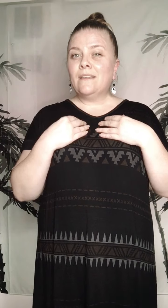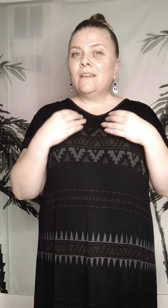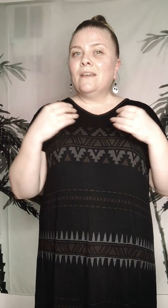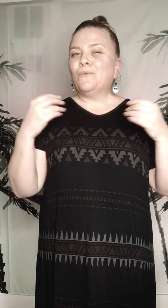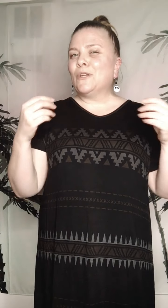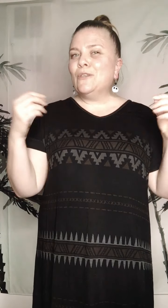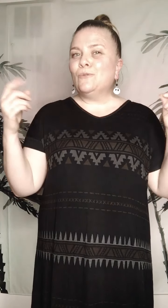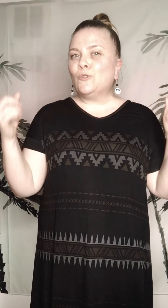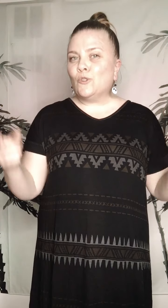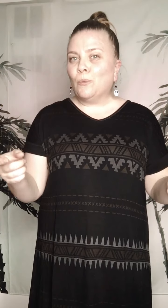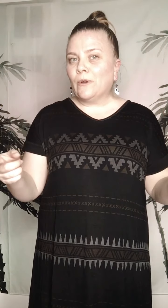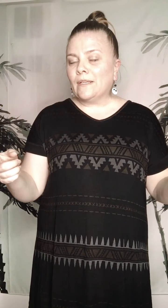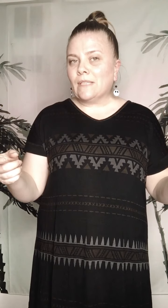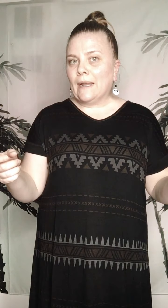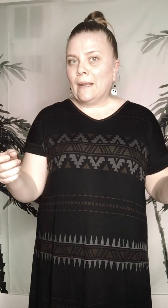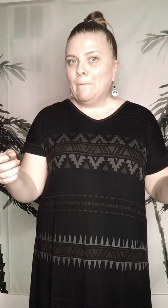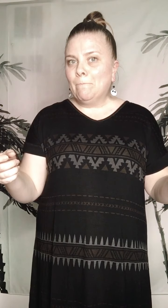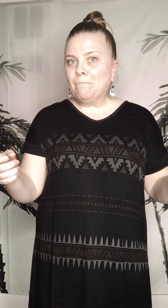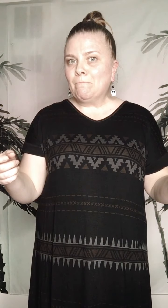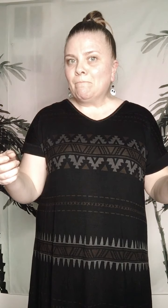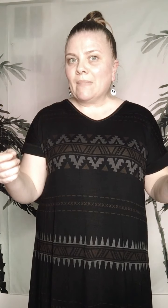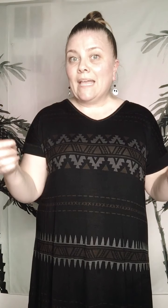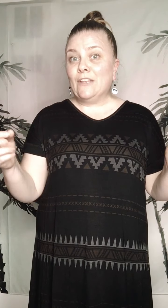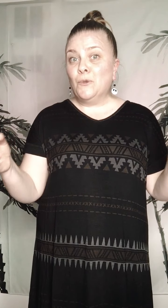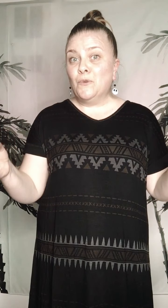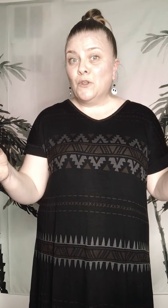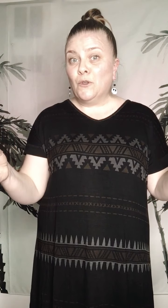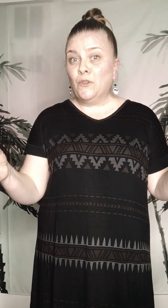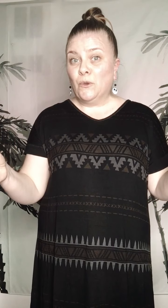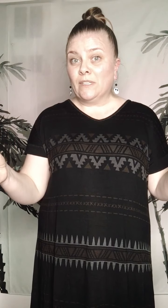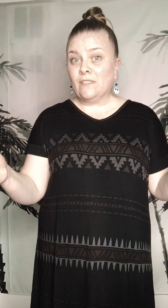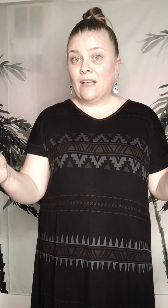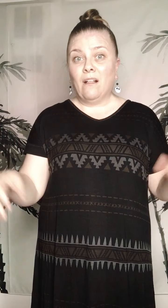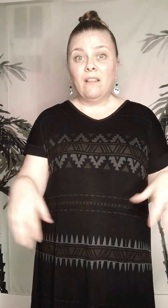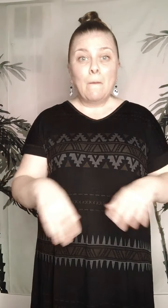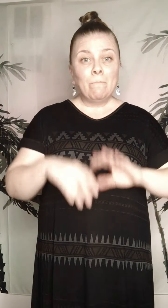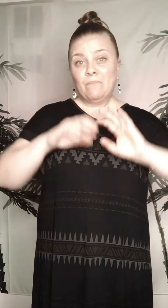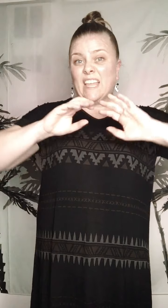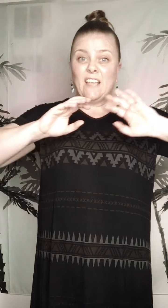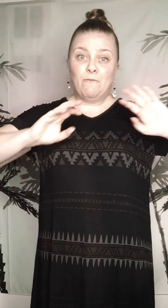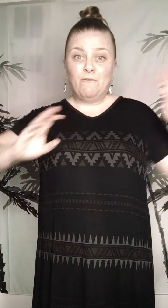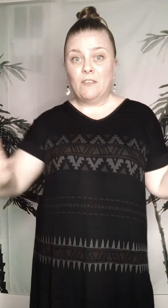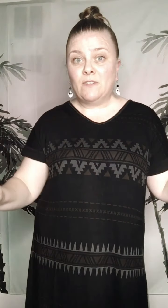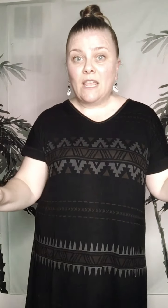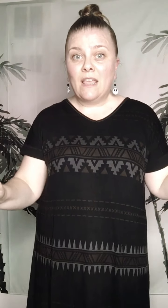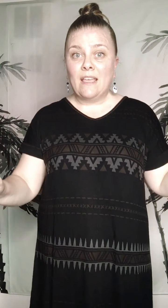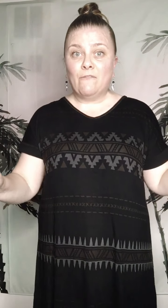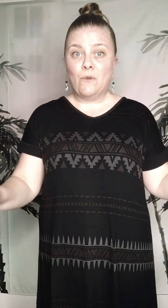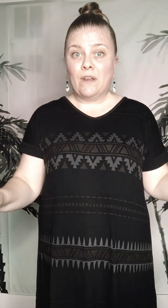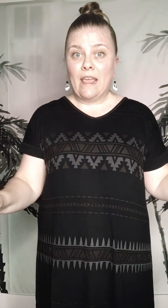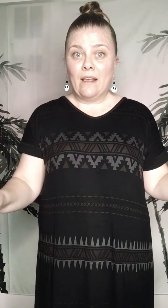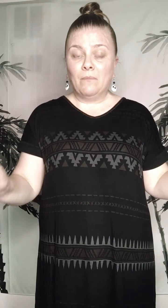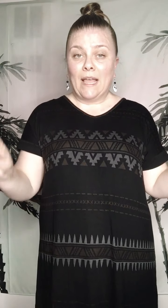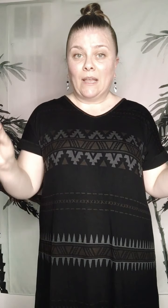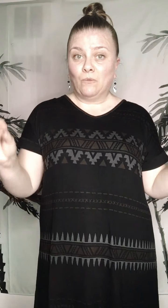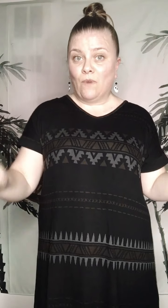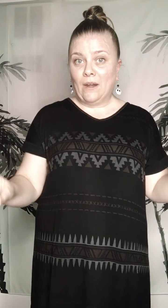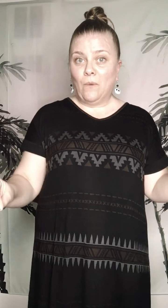were you super excited and you knew you could sell like $50 if you could get them like right away?